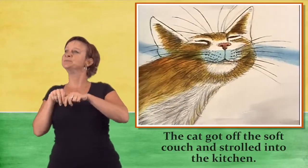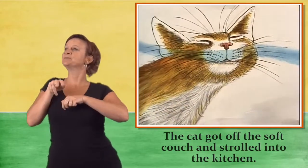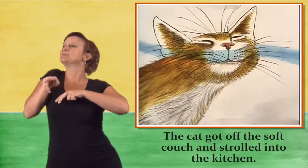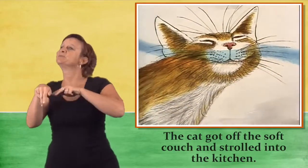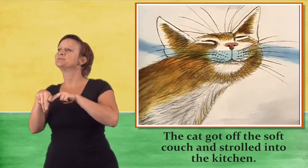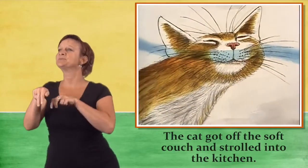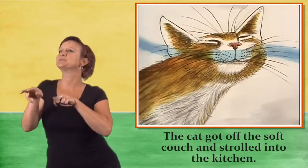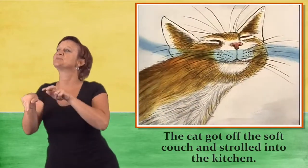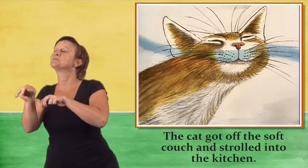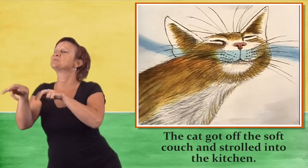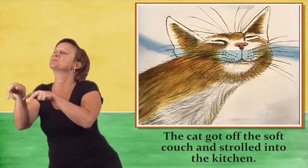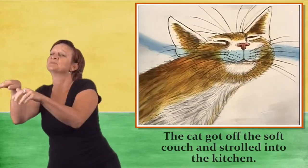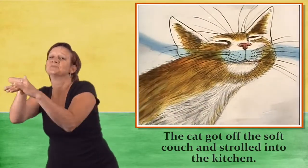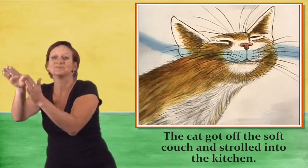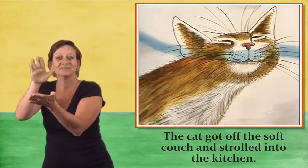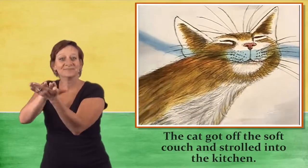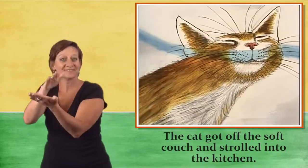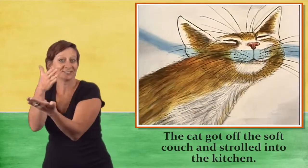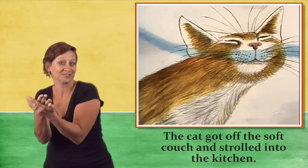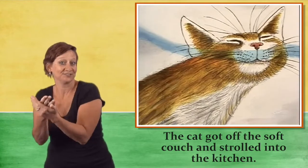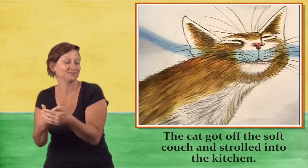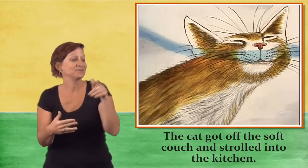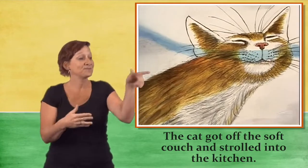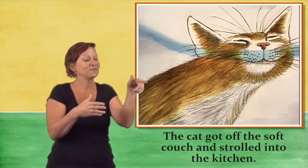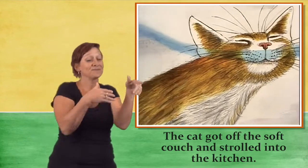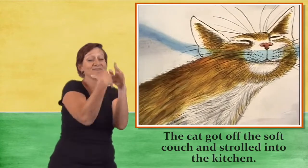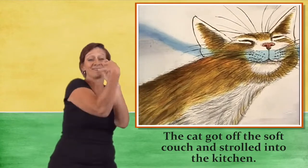couch and strolled into the kitchen.